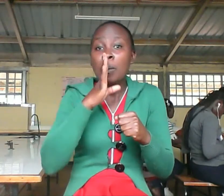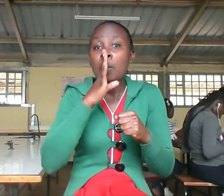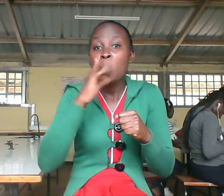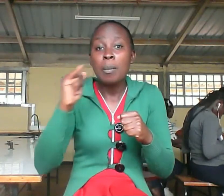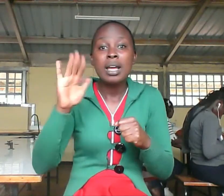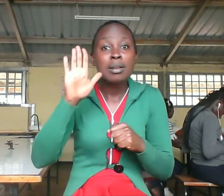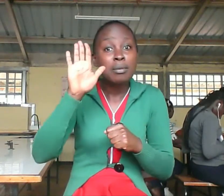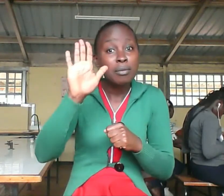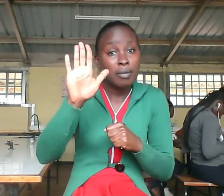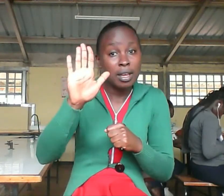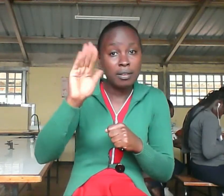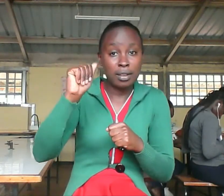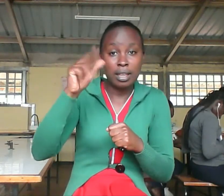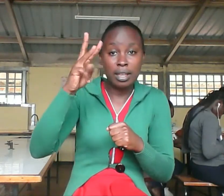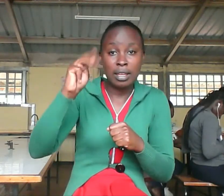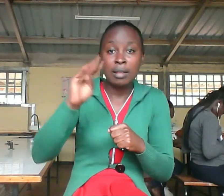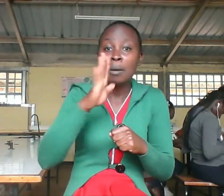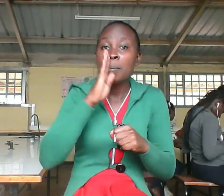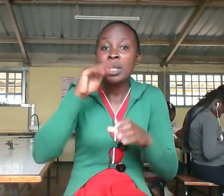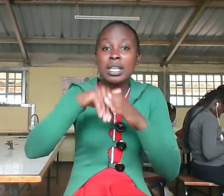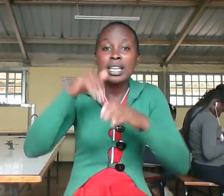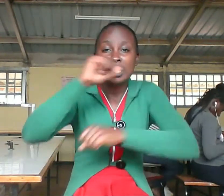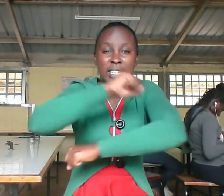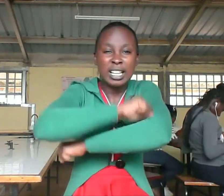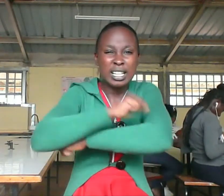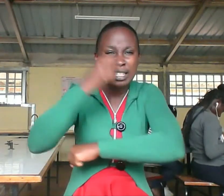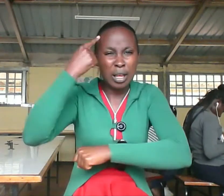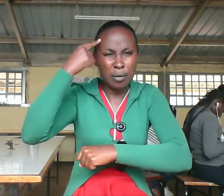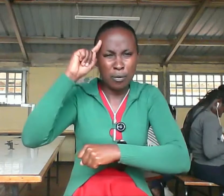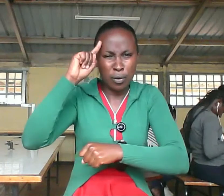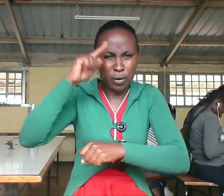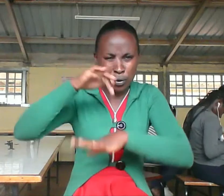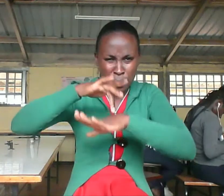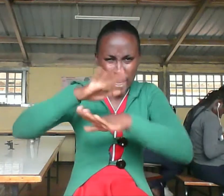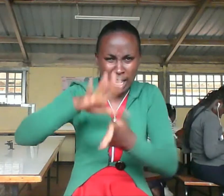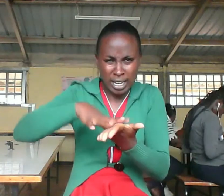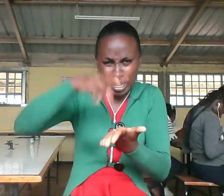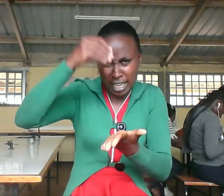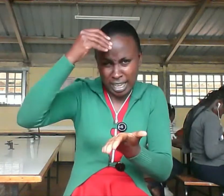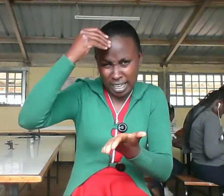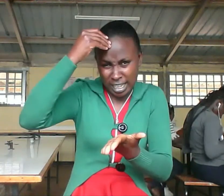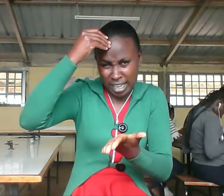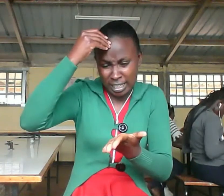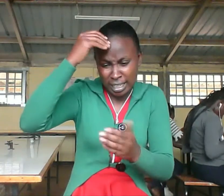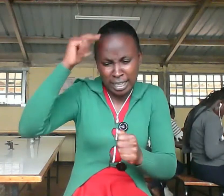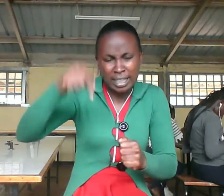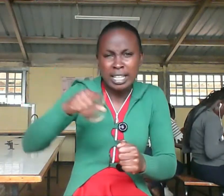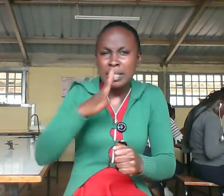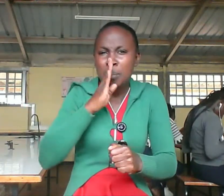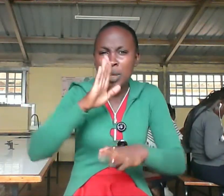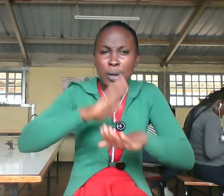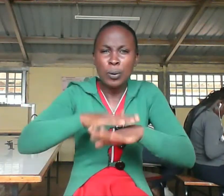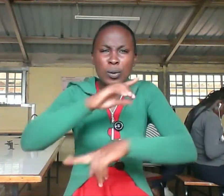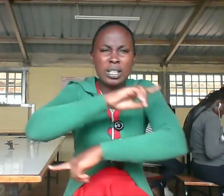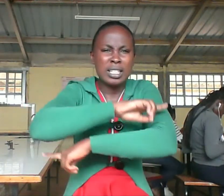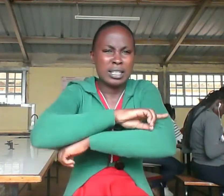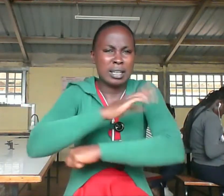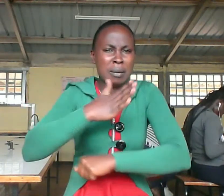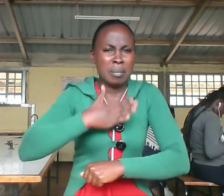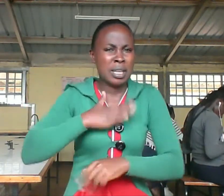class for morning sleeps it wasn't a good day for me since one pair of my card